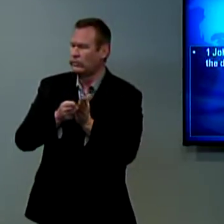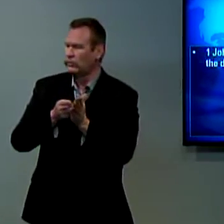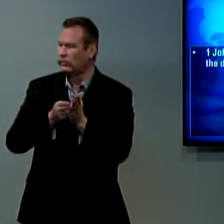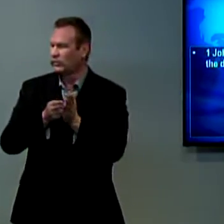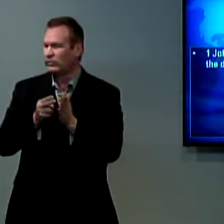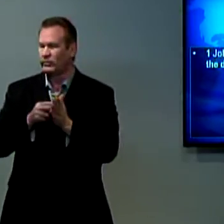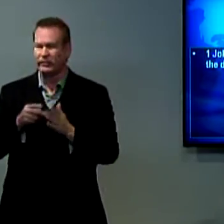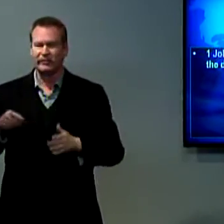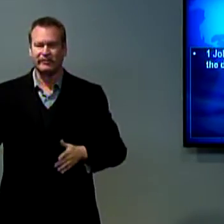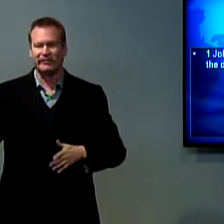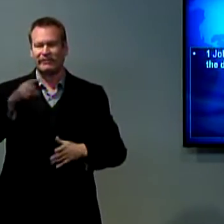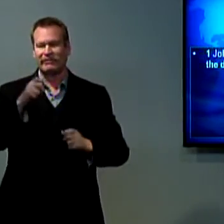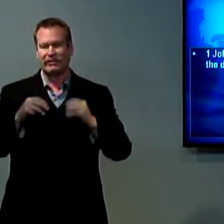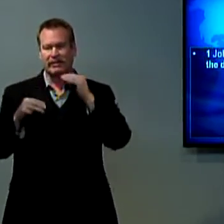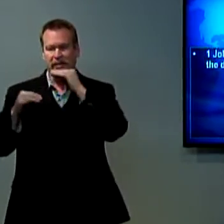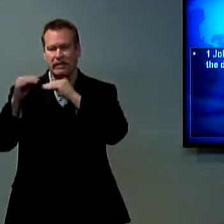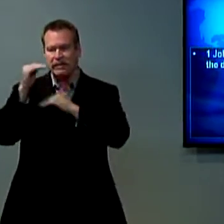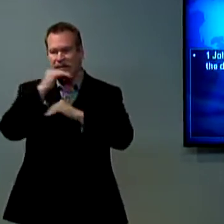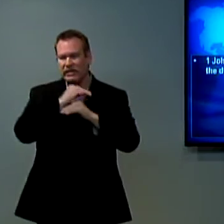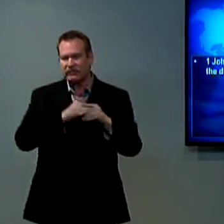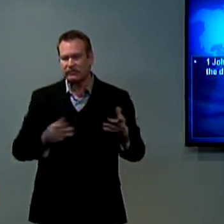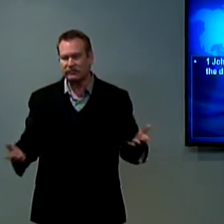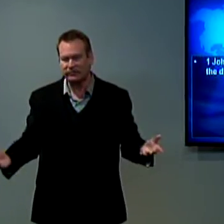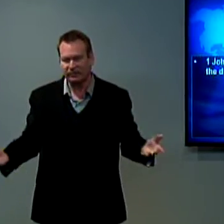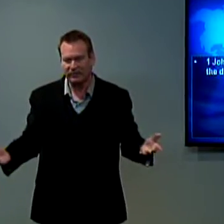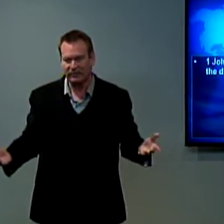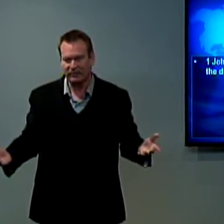in darkness, you lie and do not be about the truth. You're a liar.